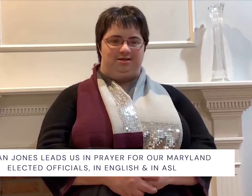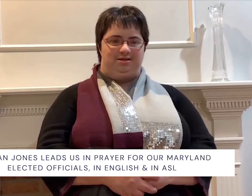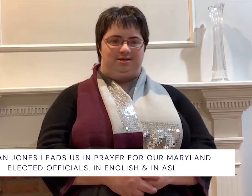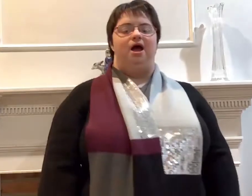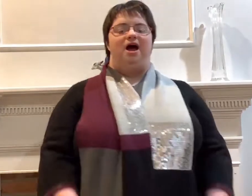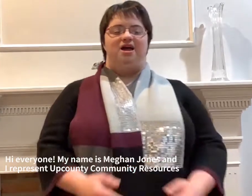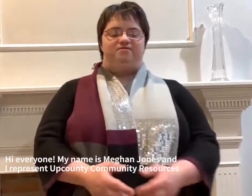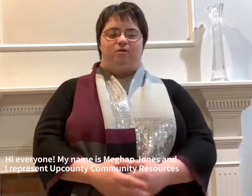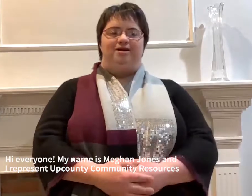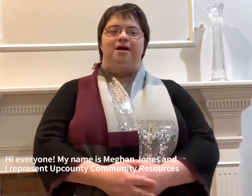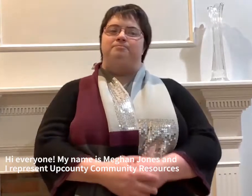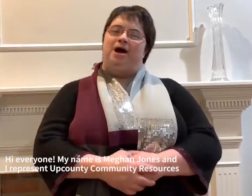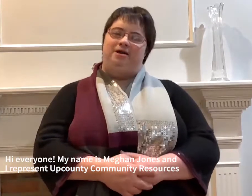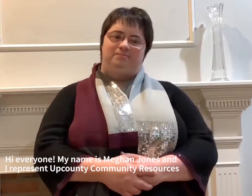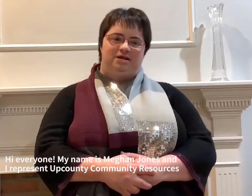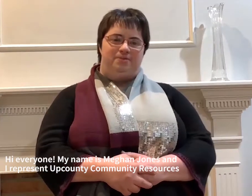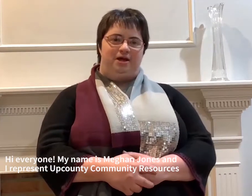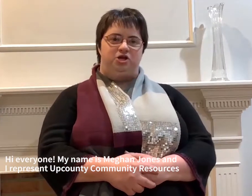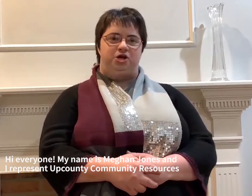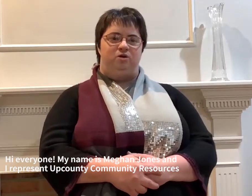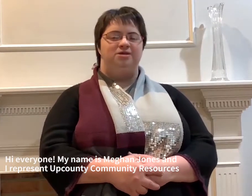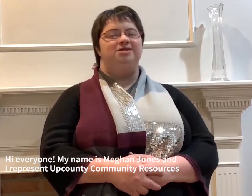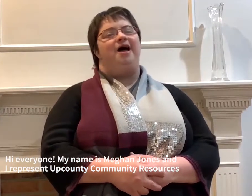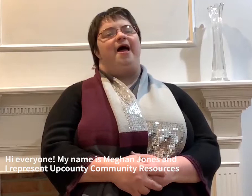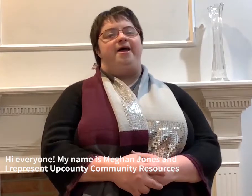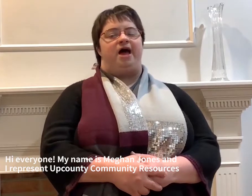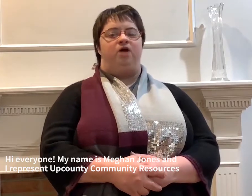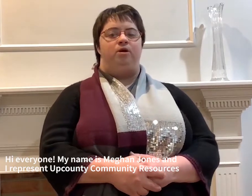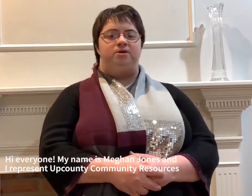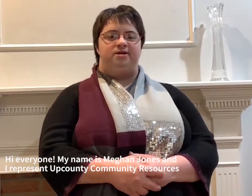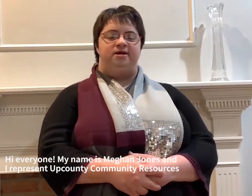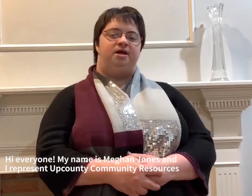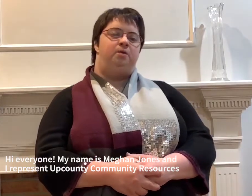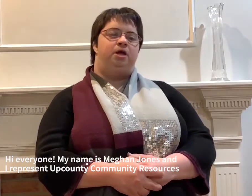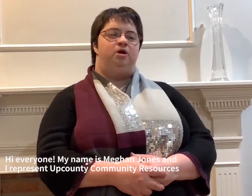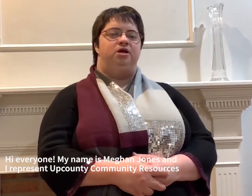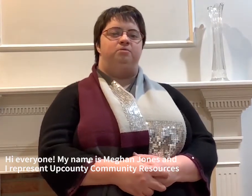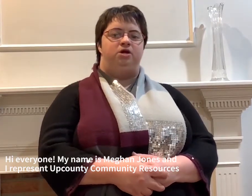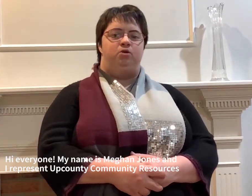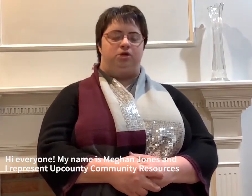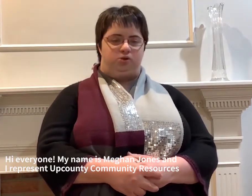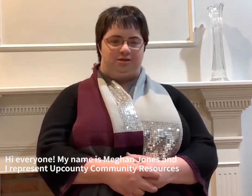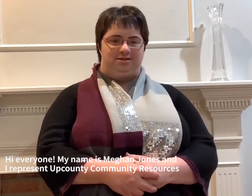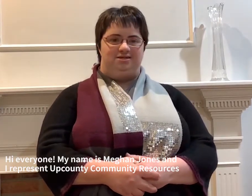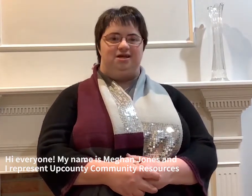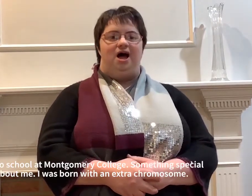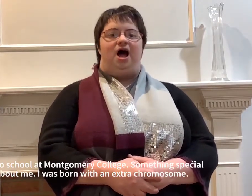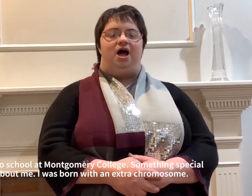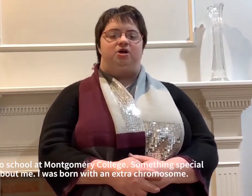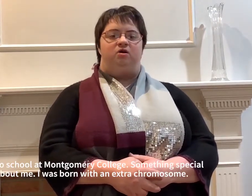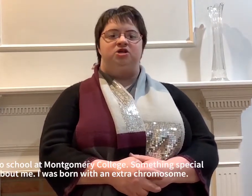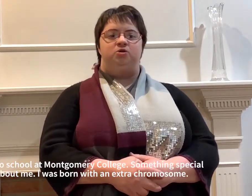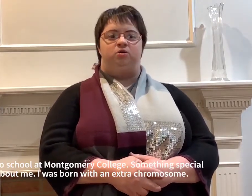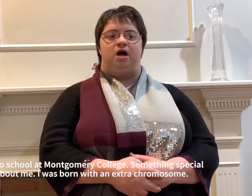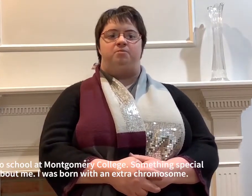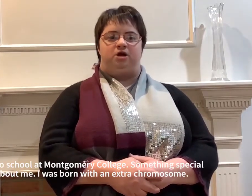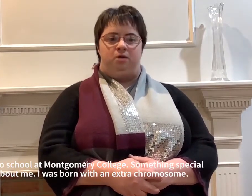Hi everyone, my name is Makin Jones and I represent Outer County Community Resources. I go to school at Montgomery